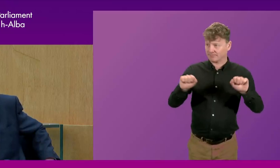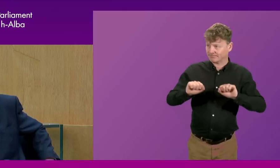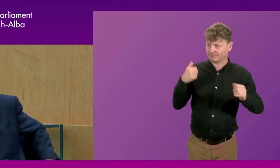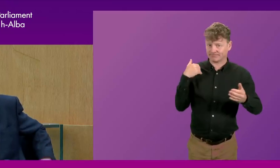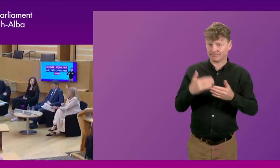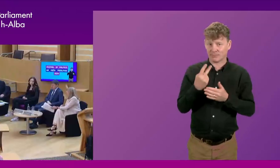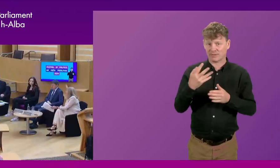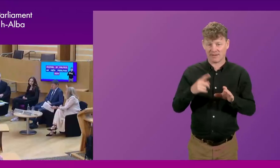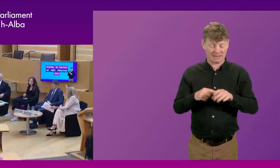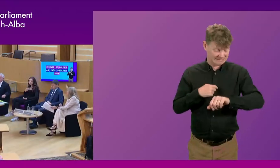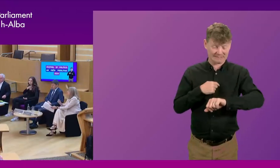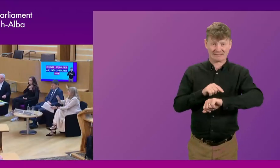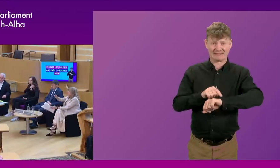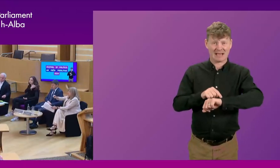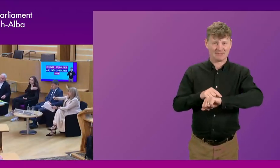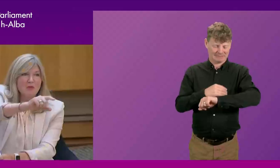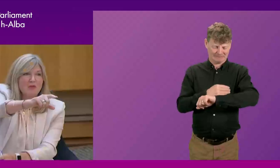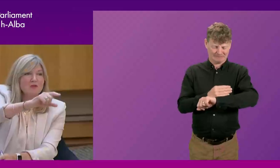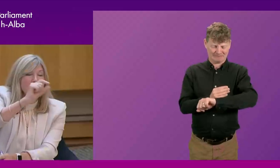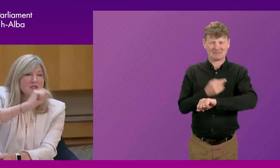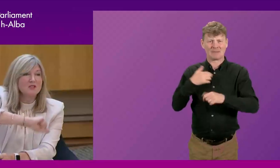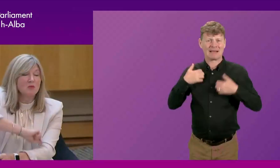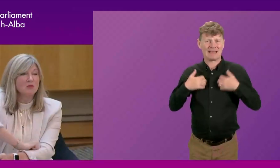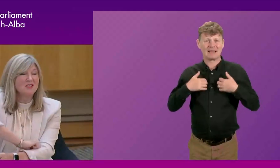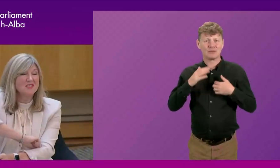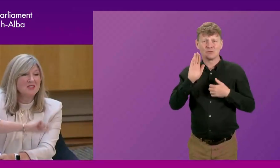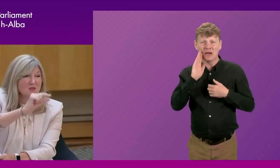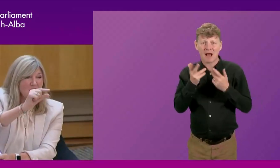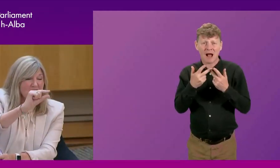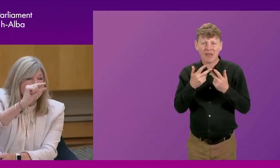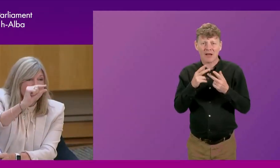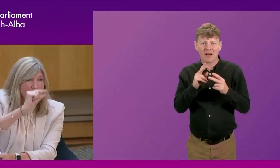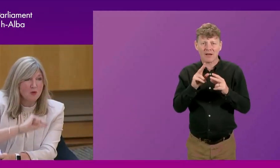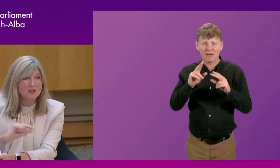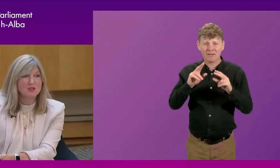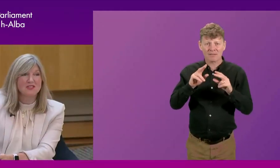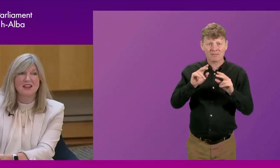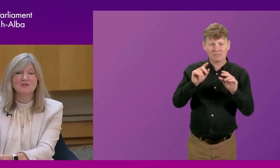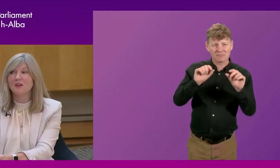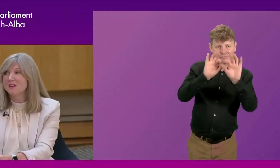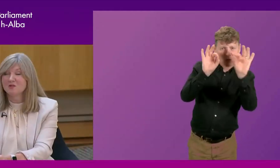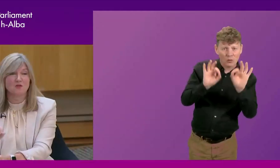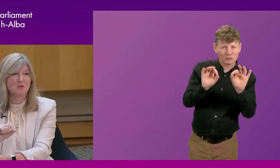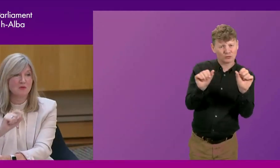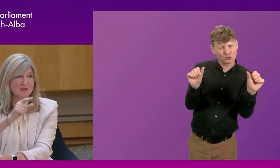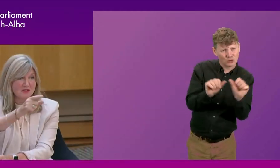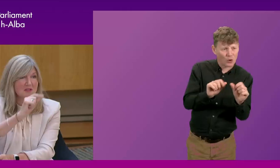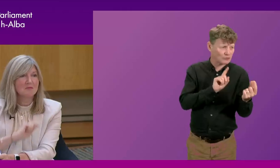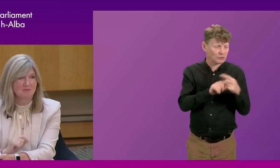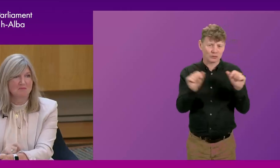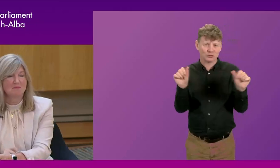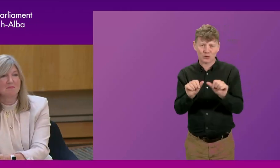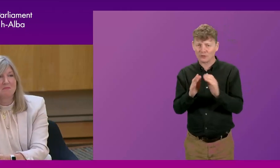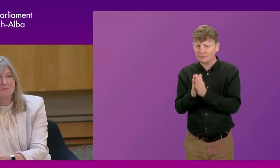I'm going to, because we've hardly got any time left. I'm just keen to hear a couple of other voices. So I'm going to insist on very short questions and very short responses.